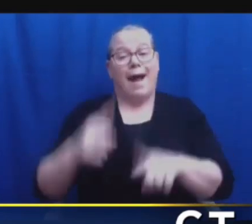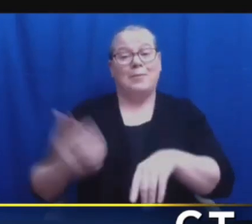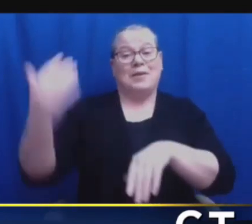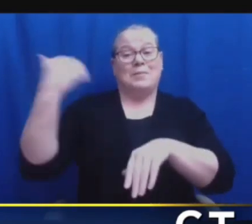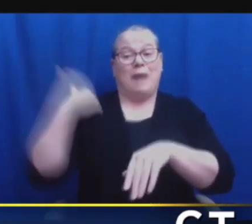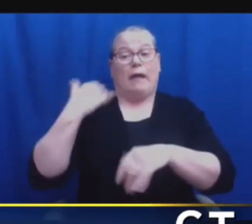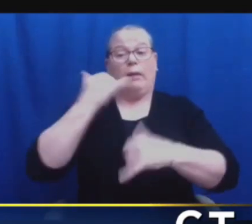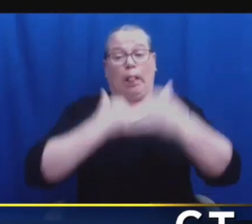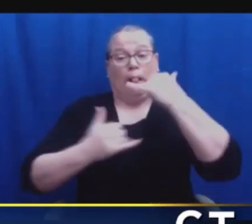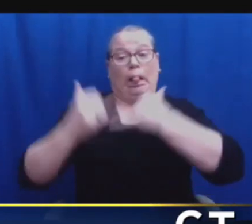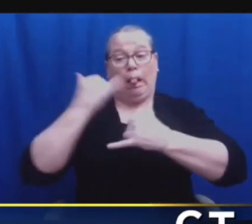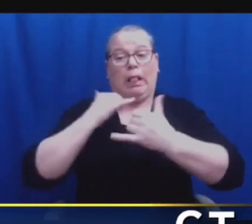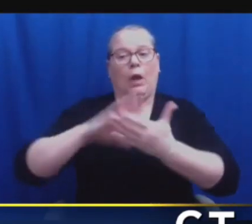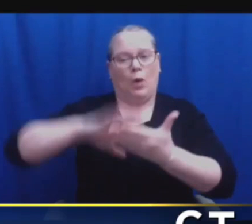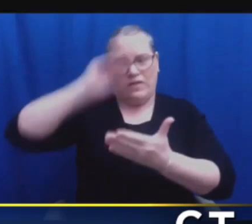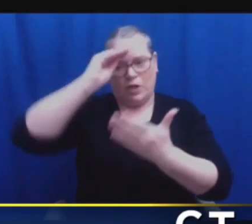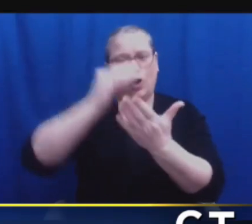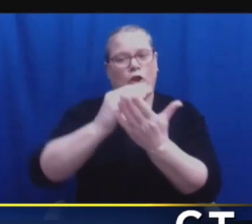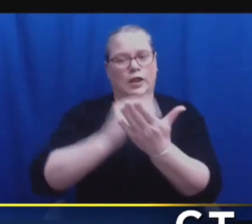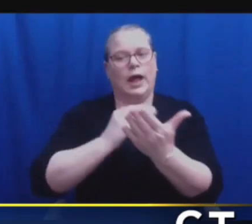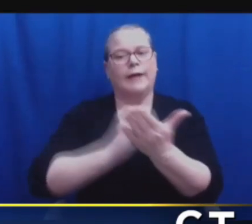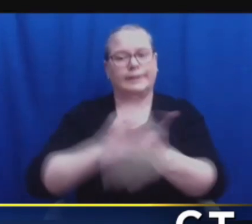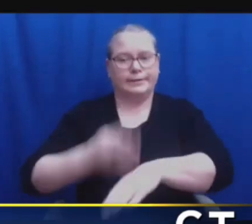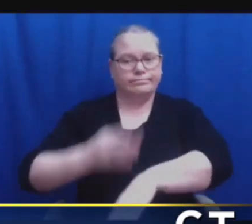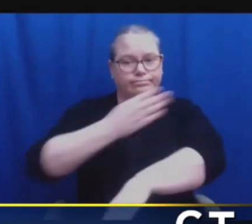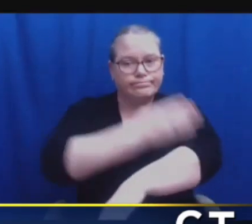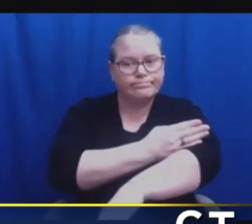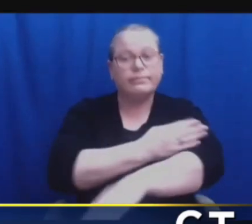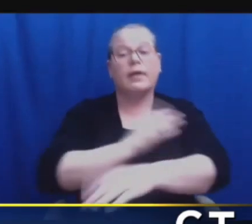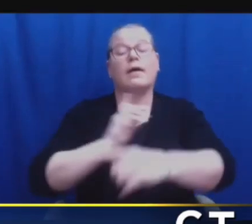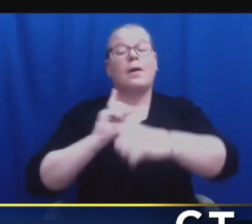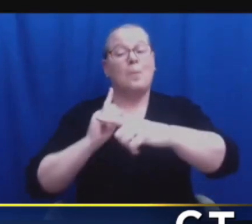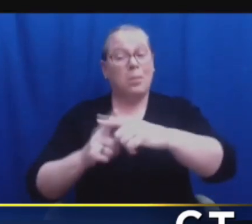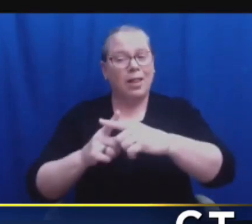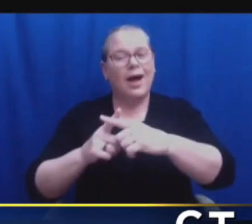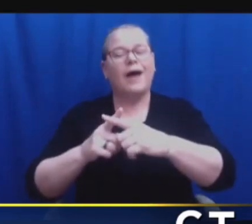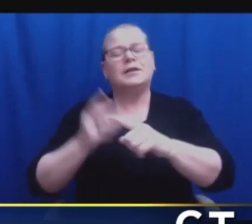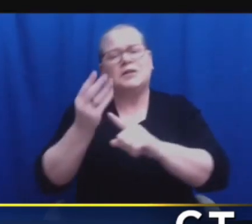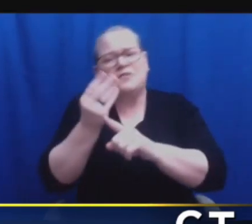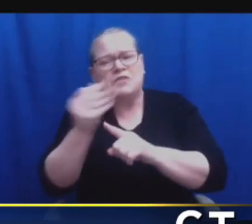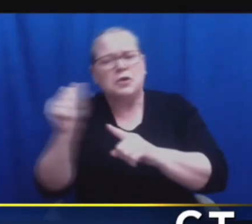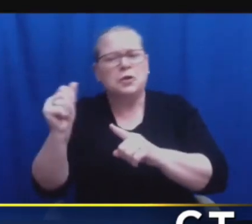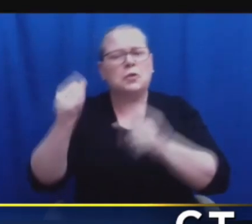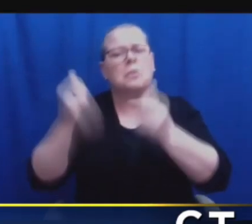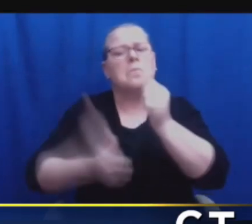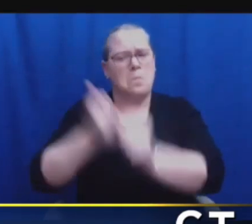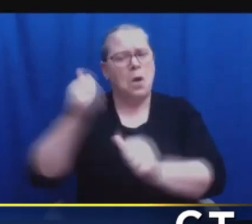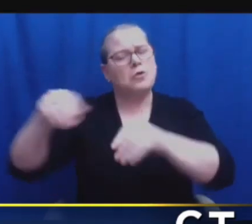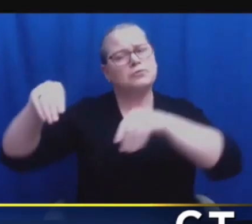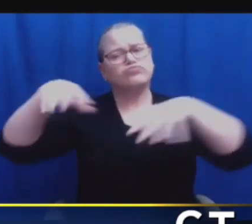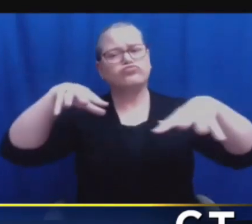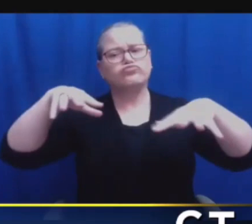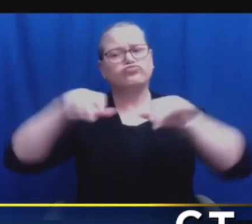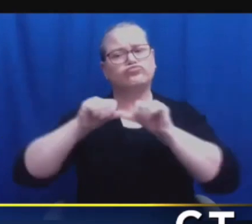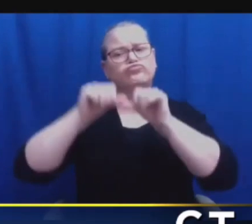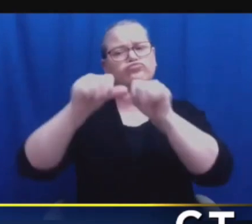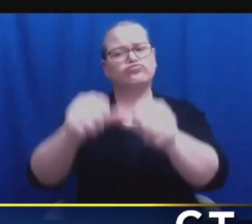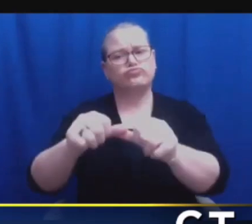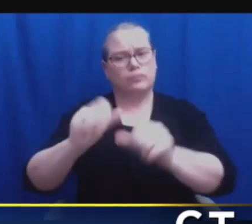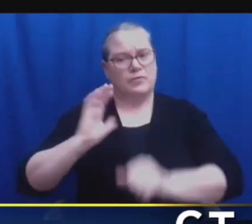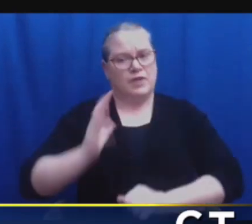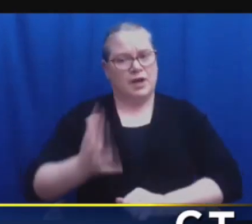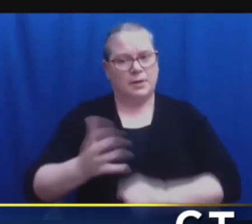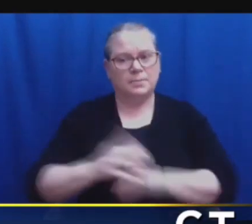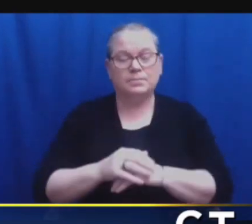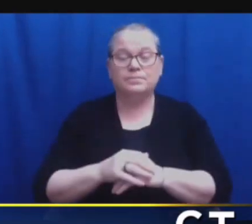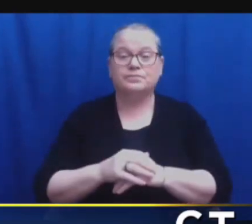electric outages. And that made a difference as well. We're keeping our shelters open for a little bit longer, given the cold weather protocol